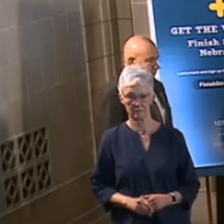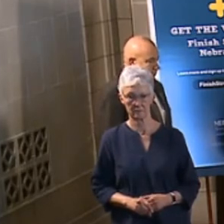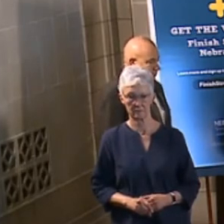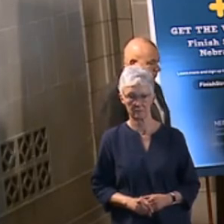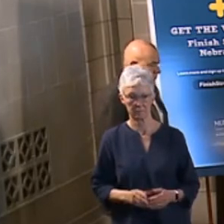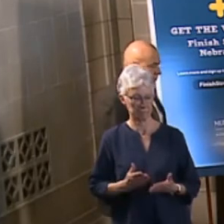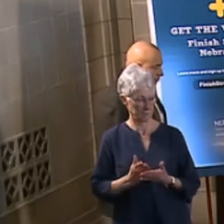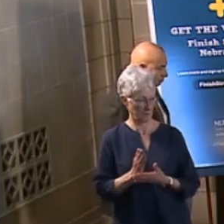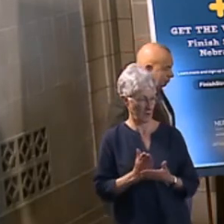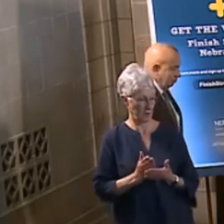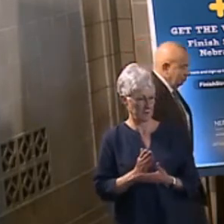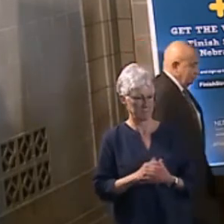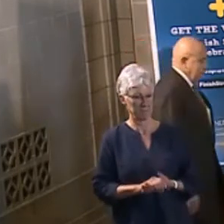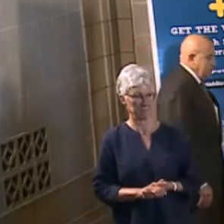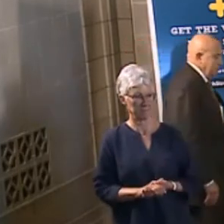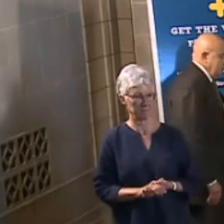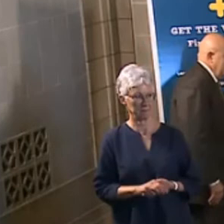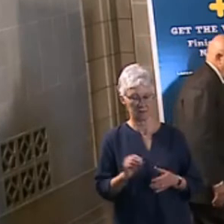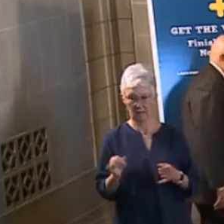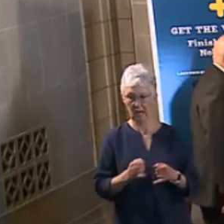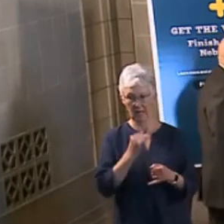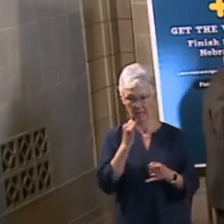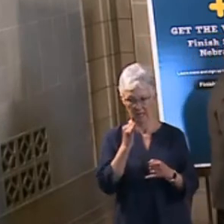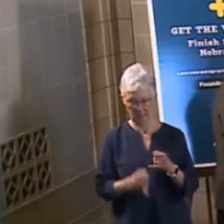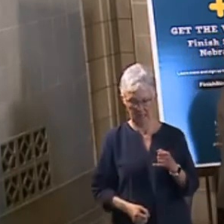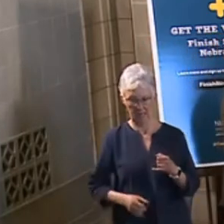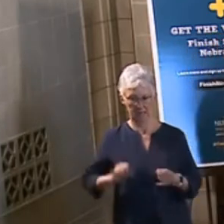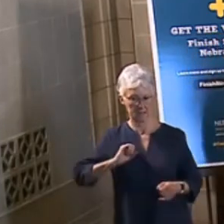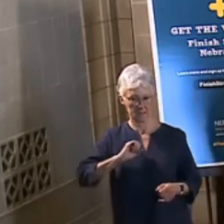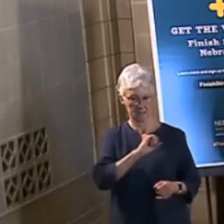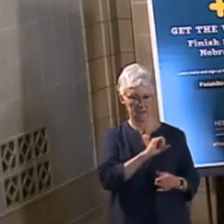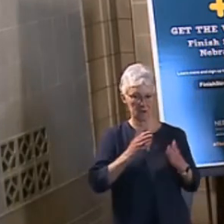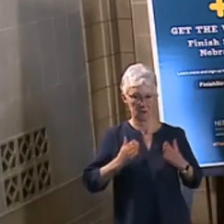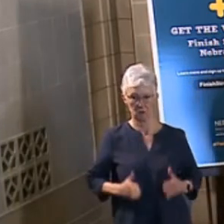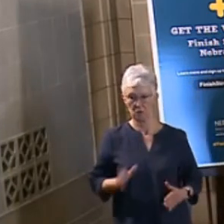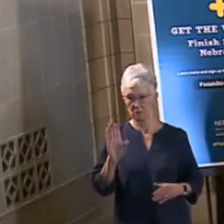All right, great. And last, but certainly not least, Senator Brewer.